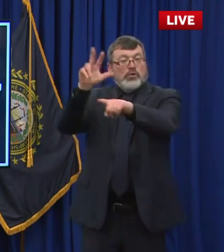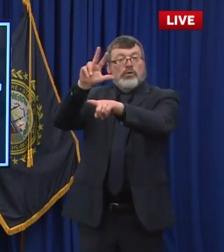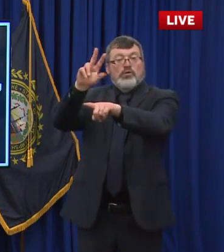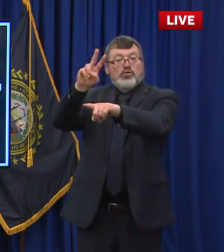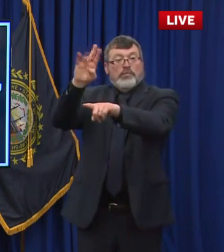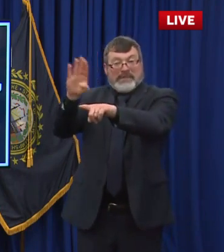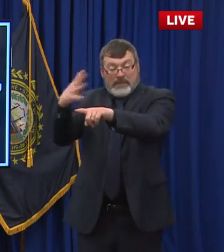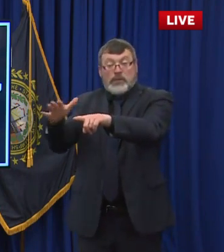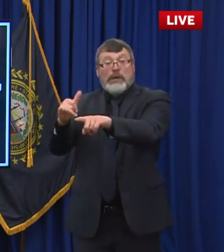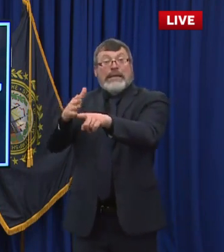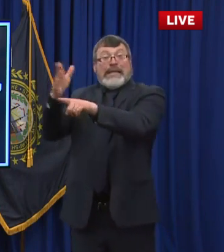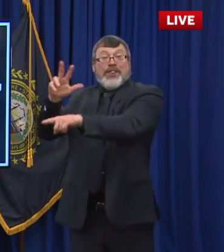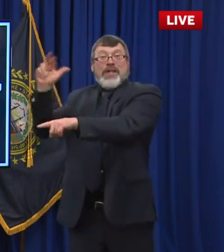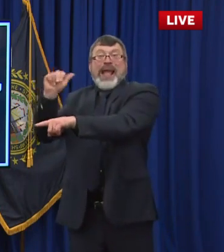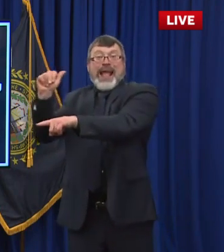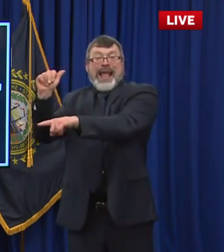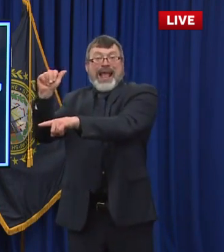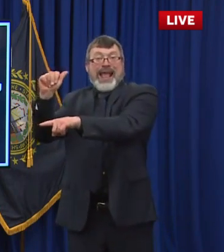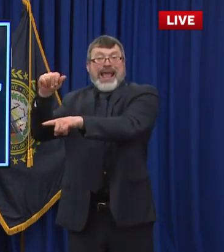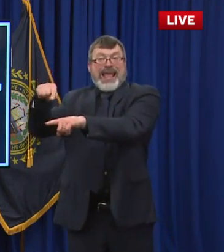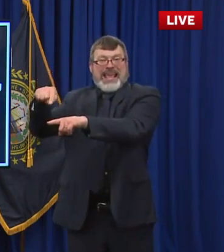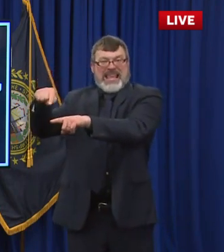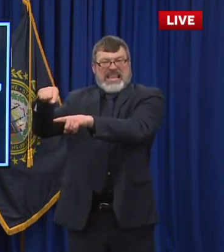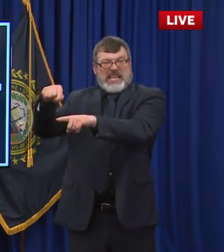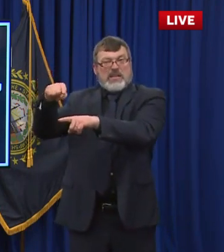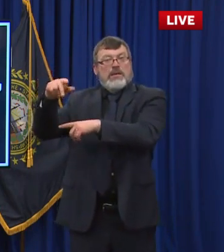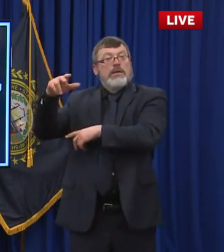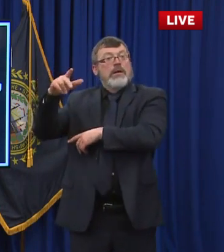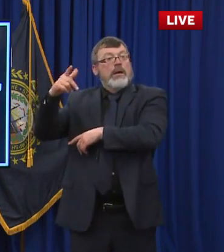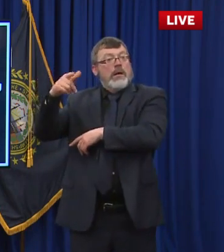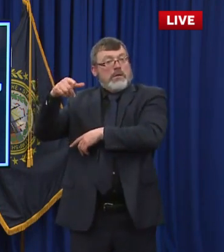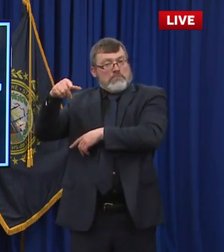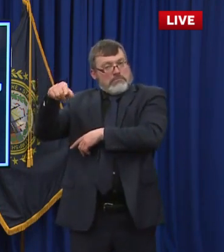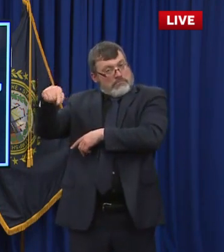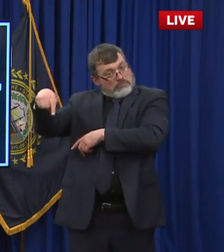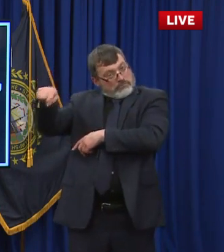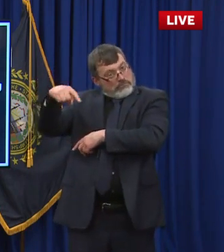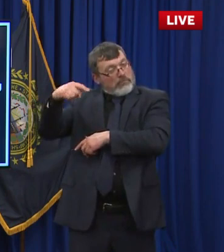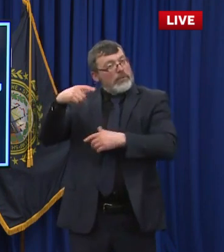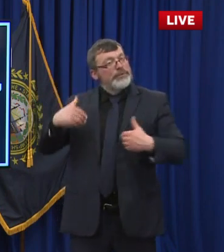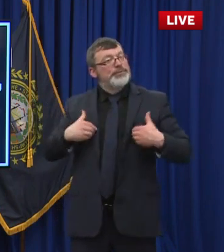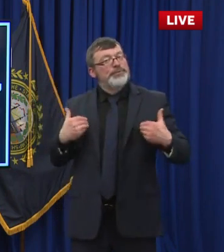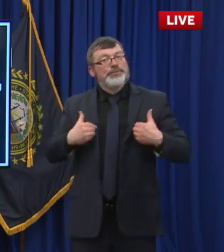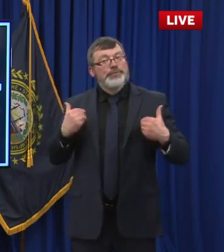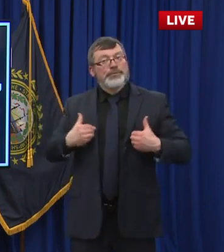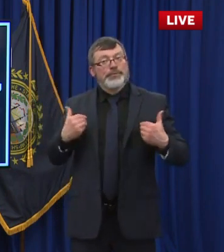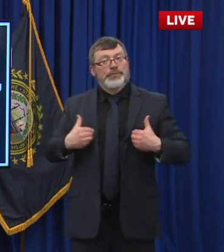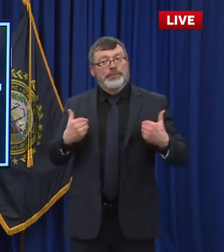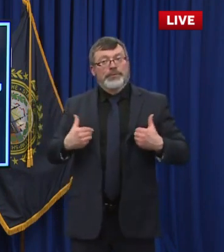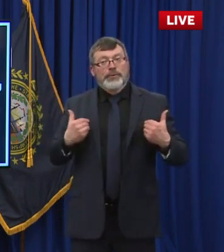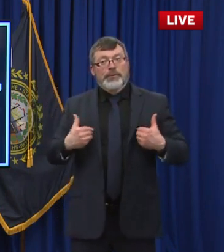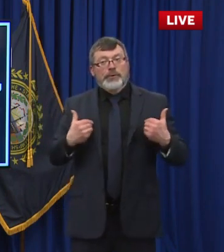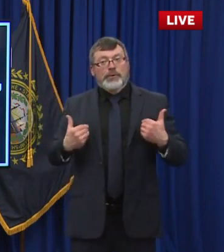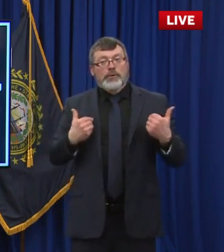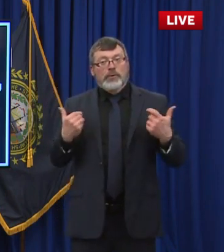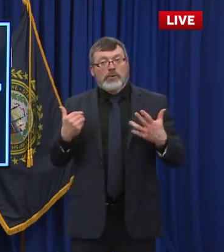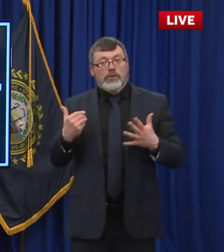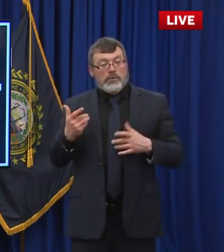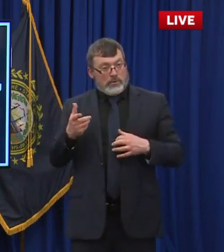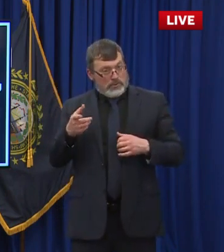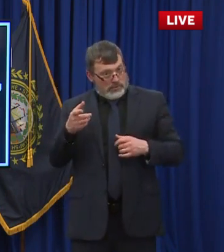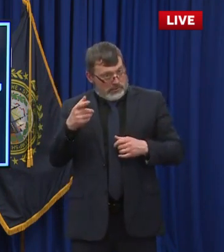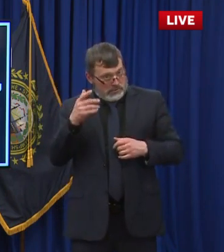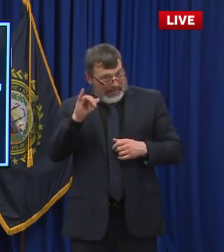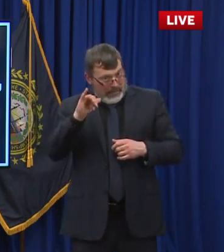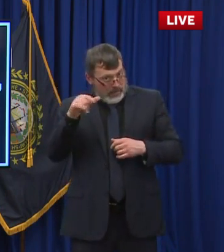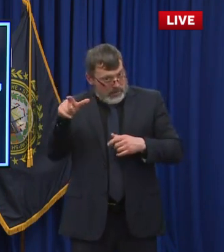I hope we do. And you should all get the vaccine. But right now, probably not. We have to be realistic. So, you know, it's really about making sure that we're offering it to as